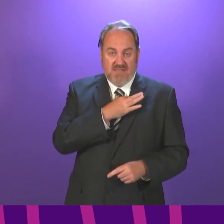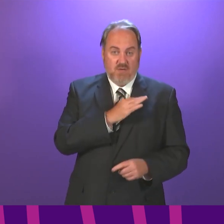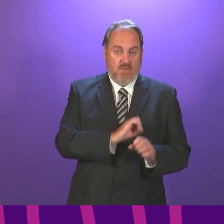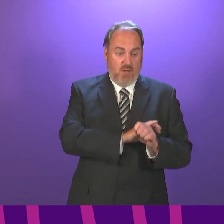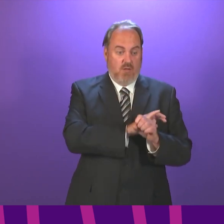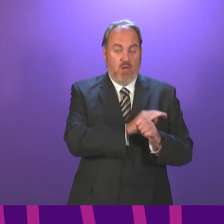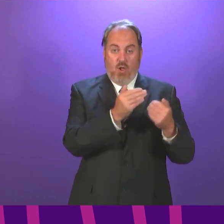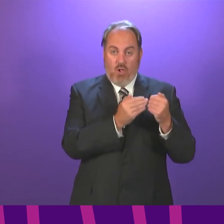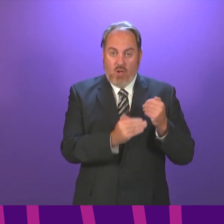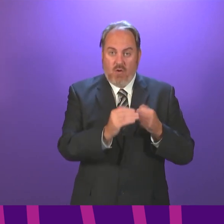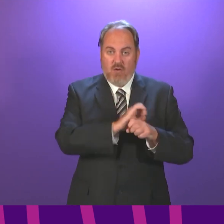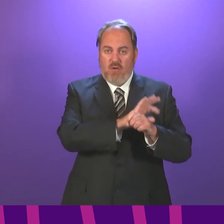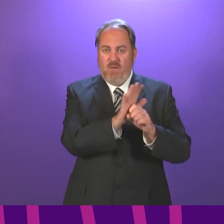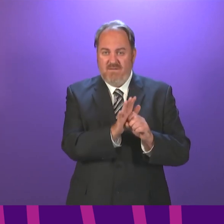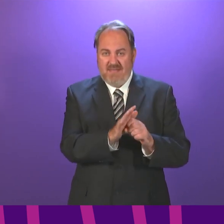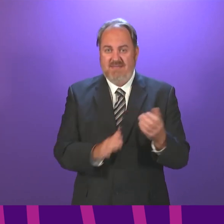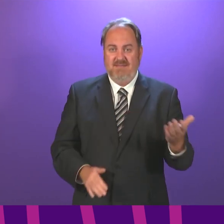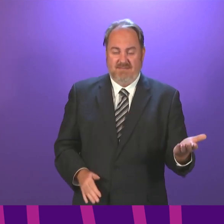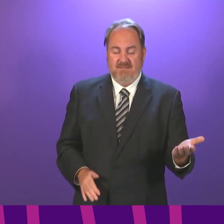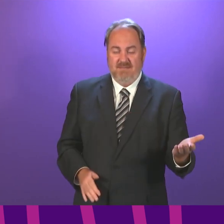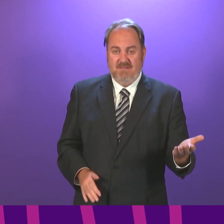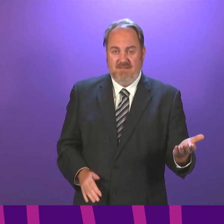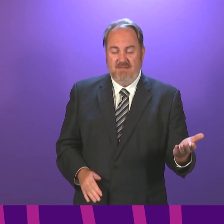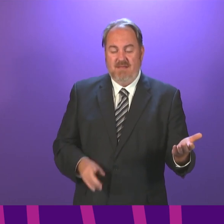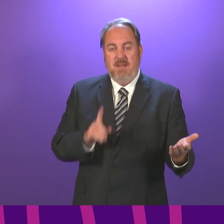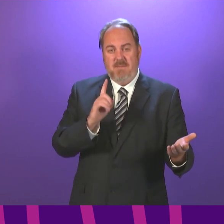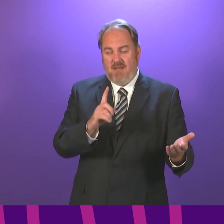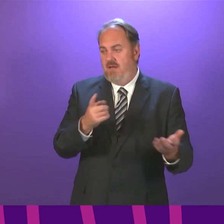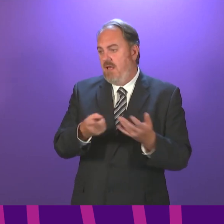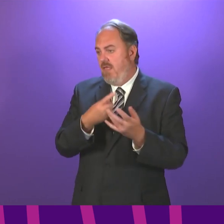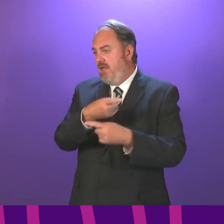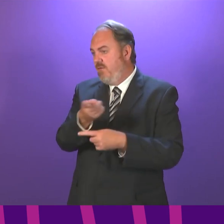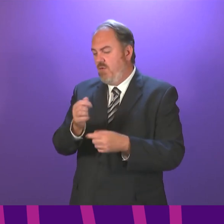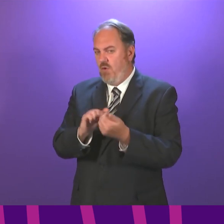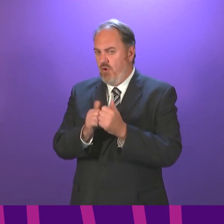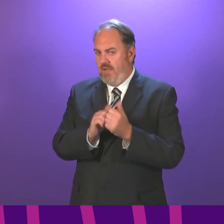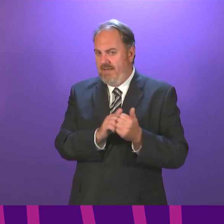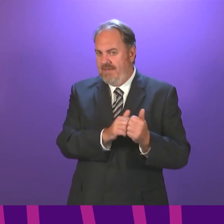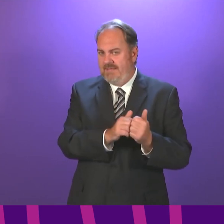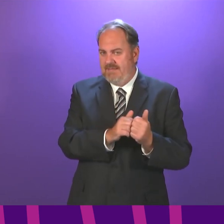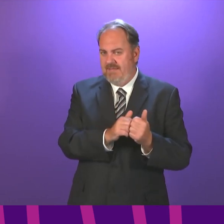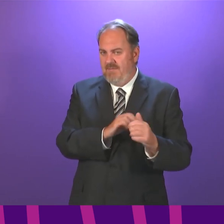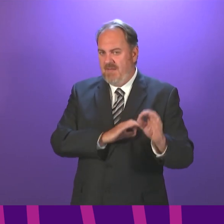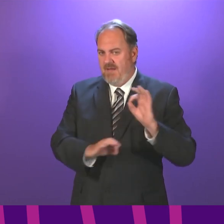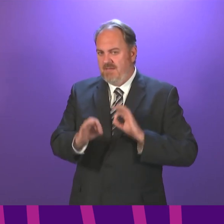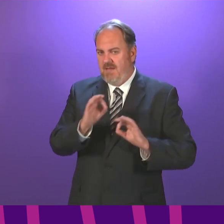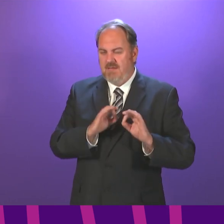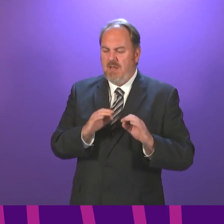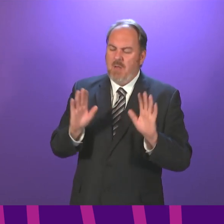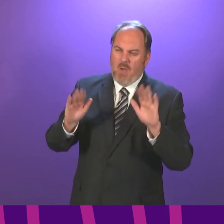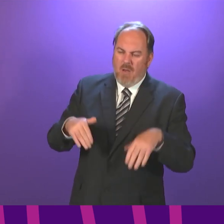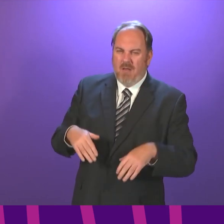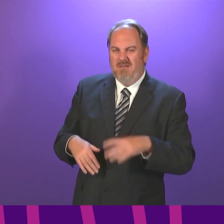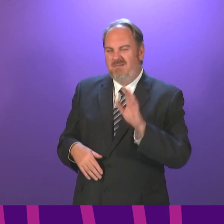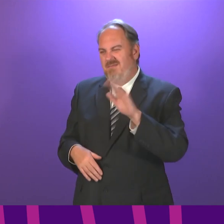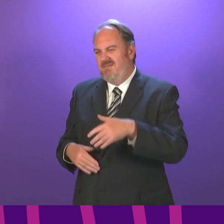Some of his colleagues are calling us to be less cautious